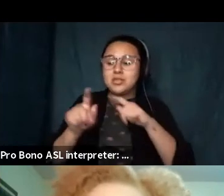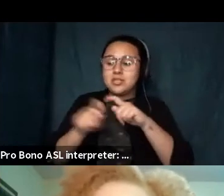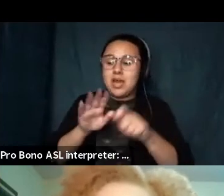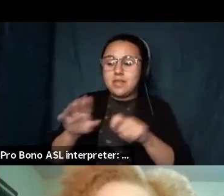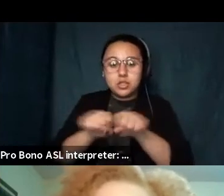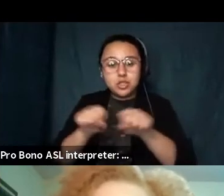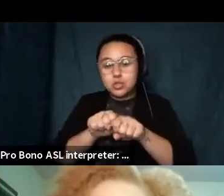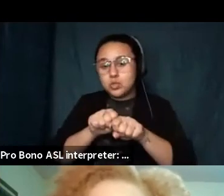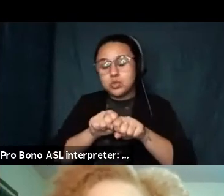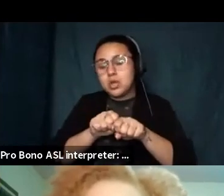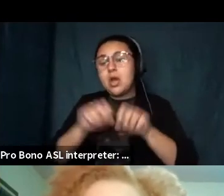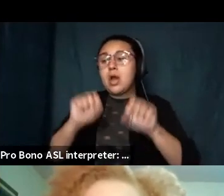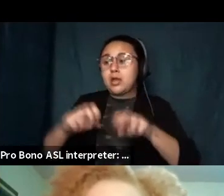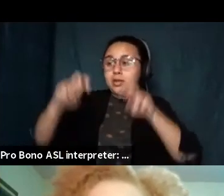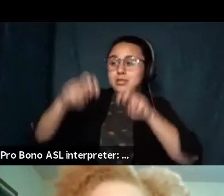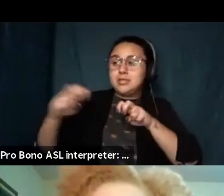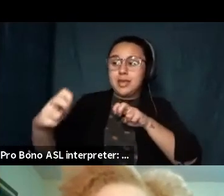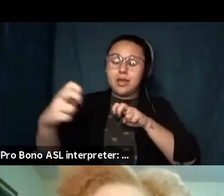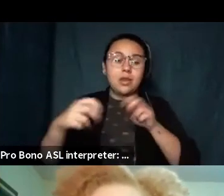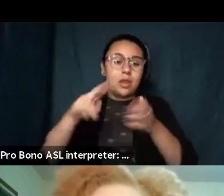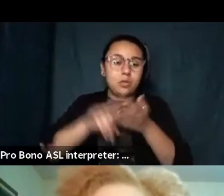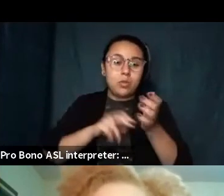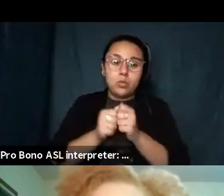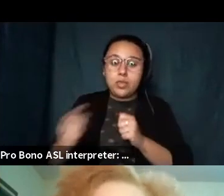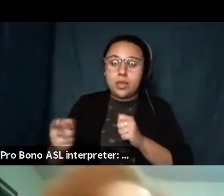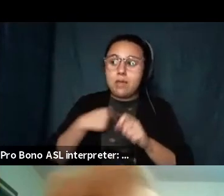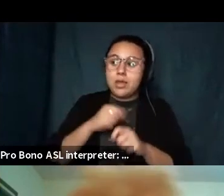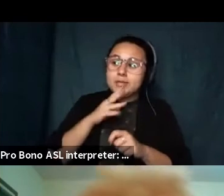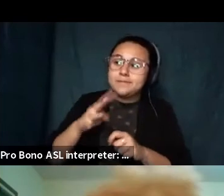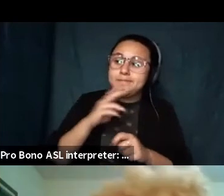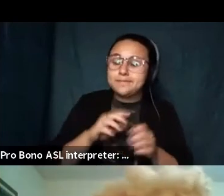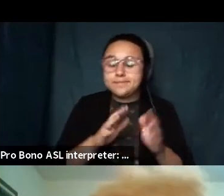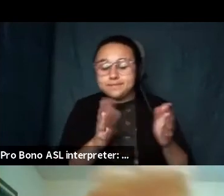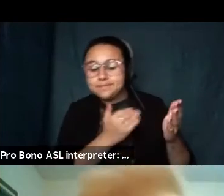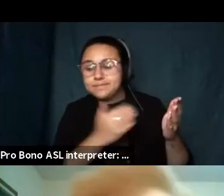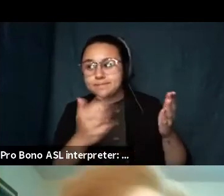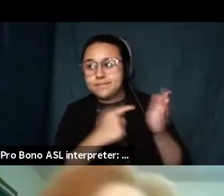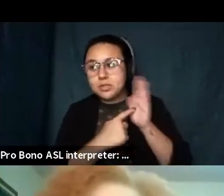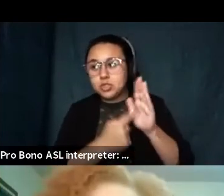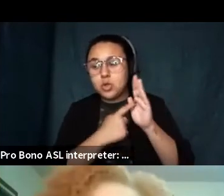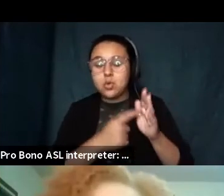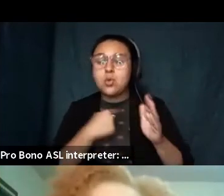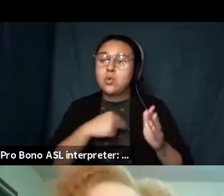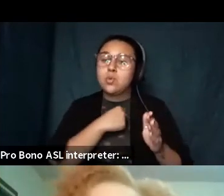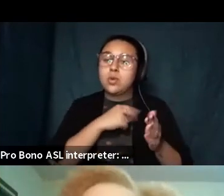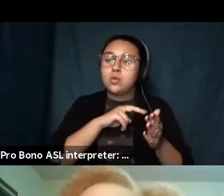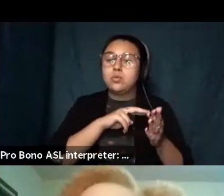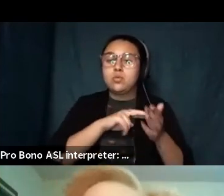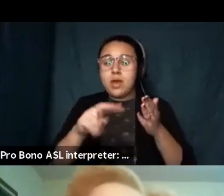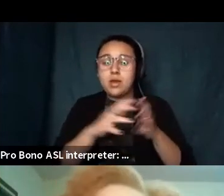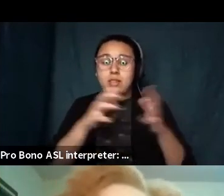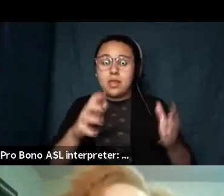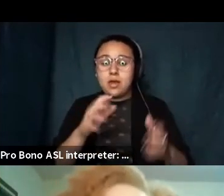them and we read a lot of fairy tales and nursery rhymes and myth um so that's part of it